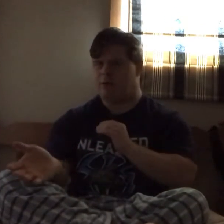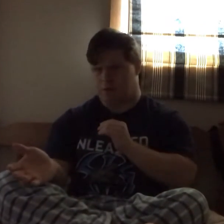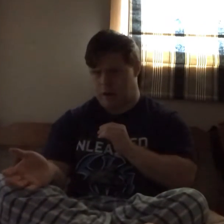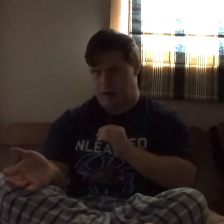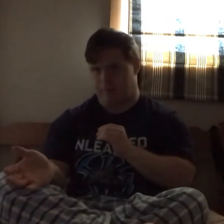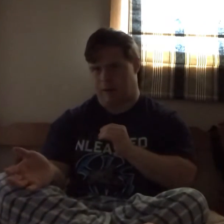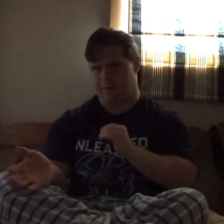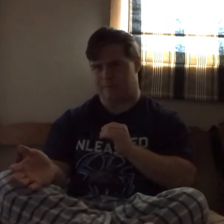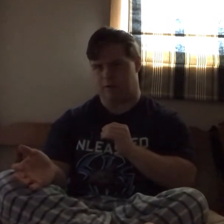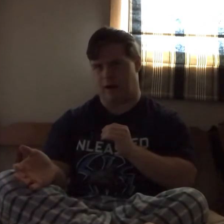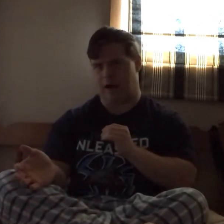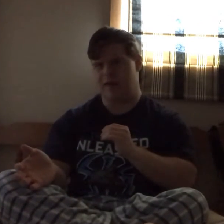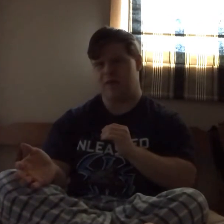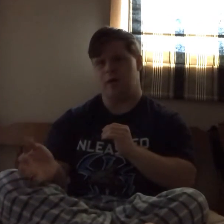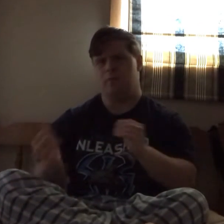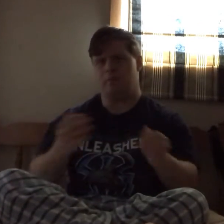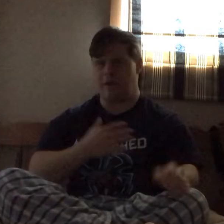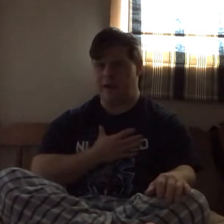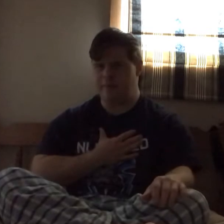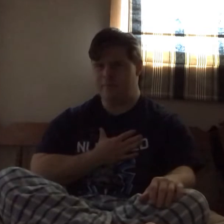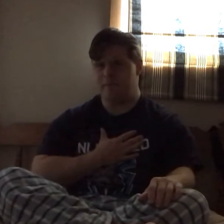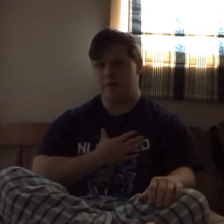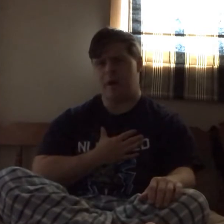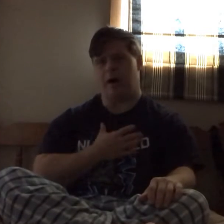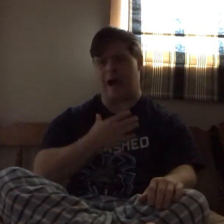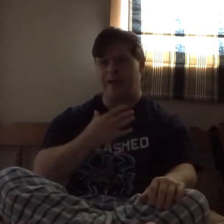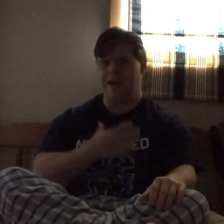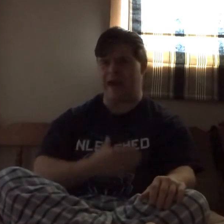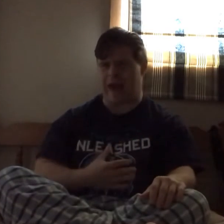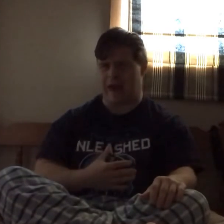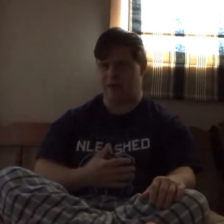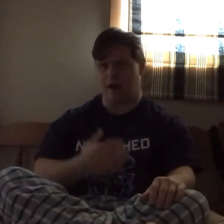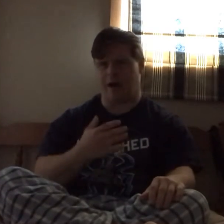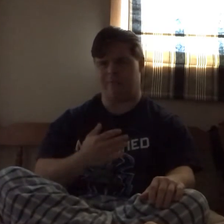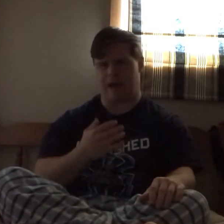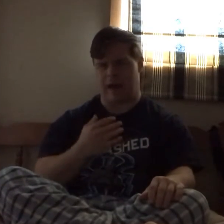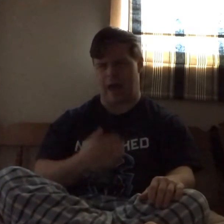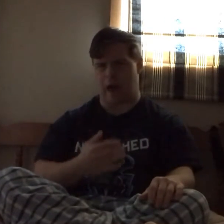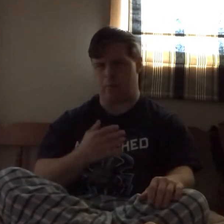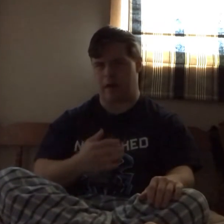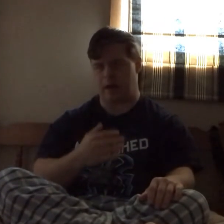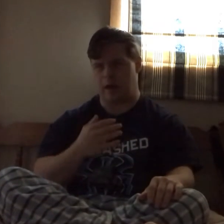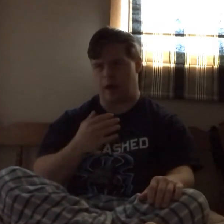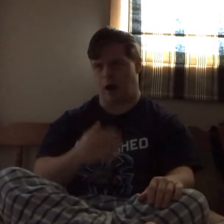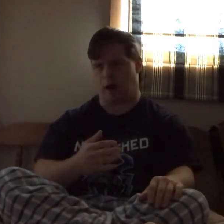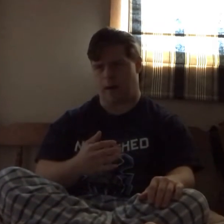clarify with you guys. My name, at the end of M-A-R,